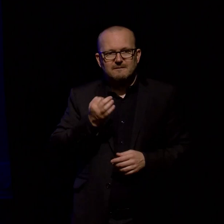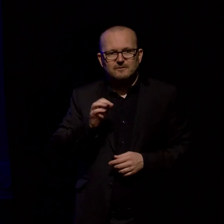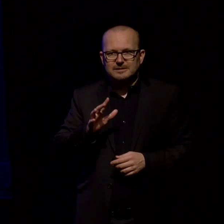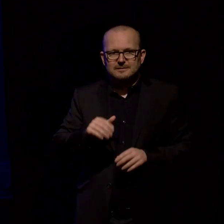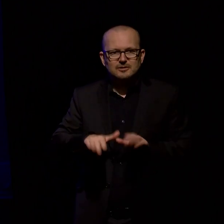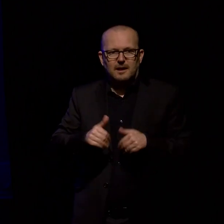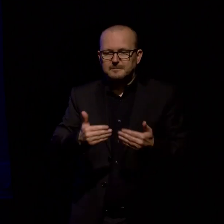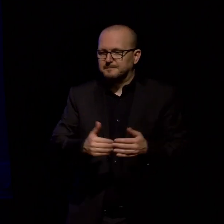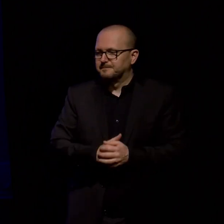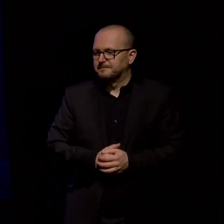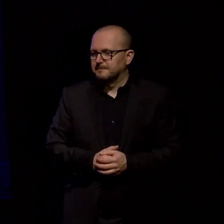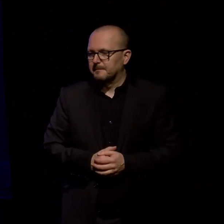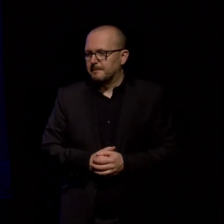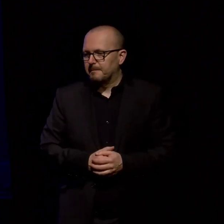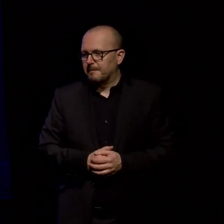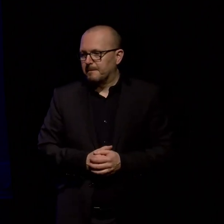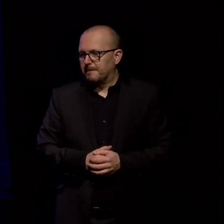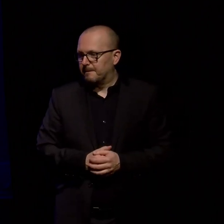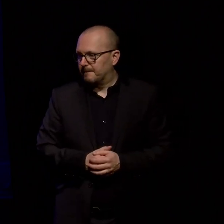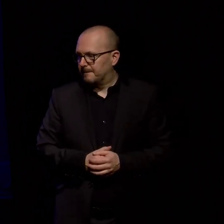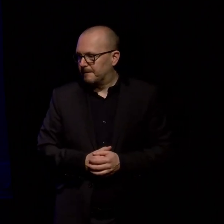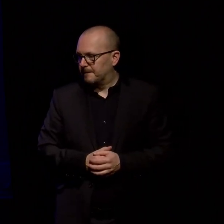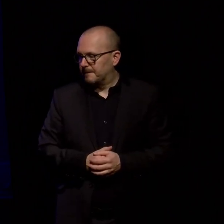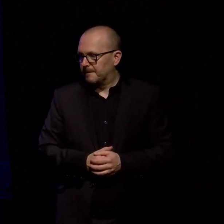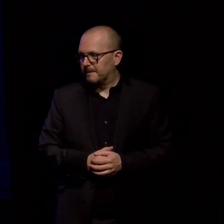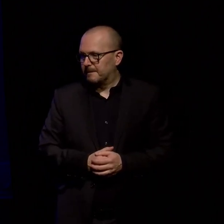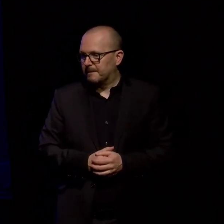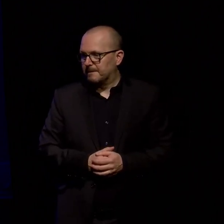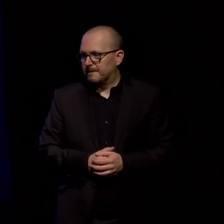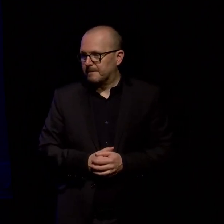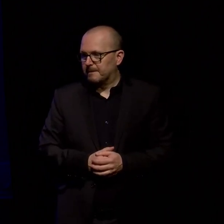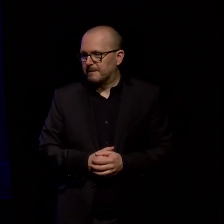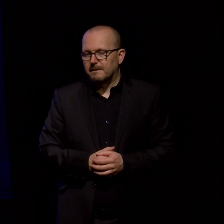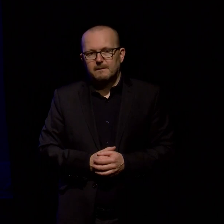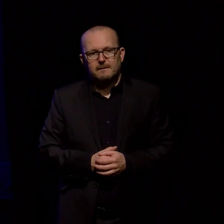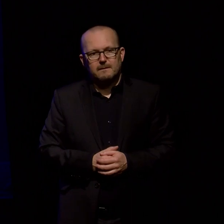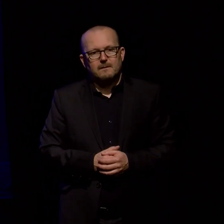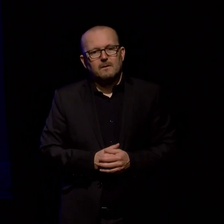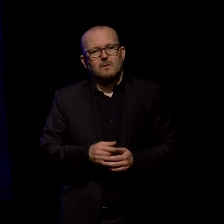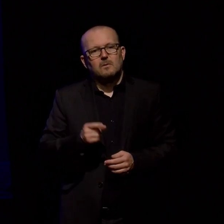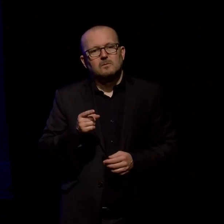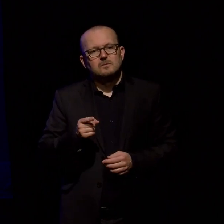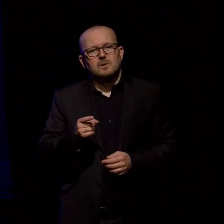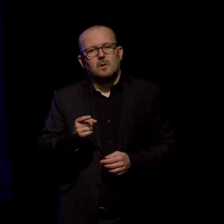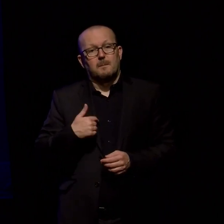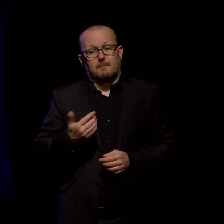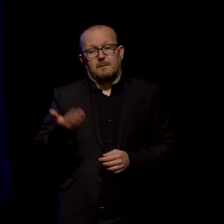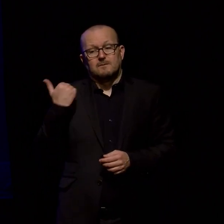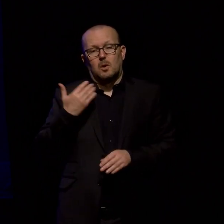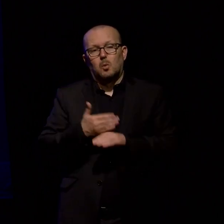coming from coming from working within the National Library of New Zealand